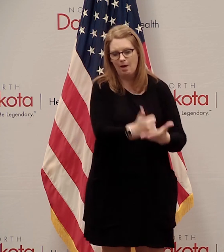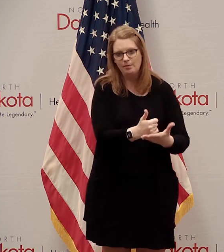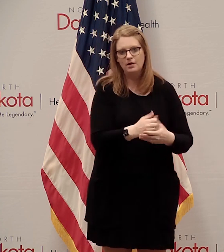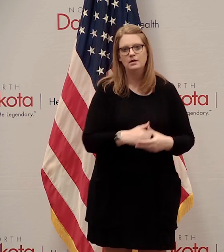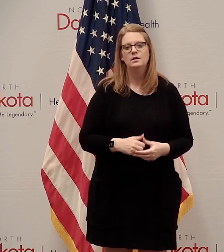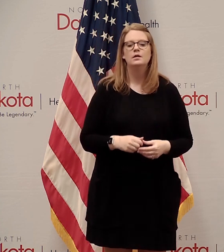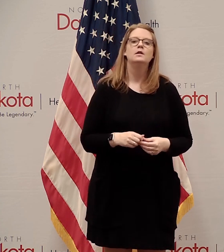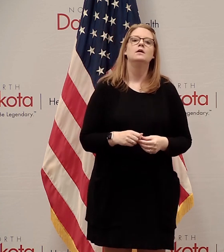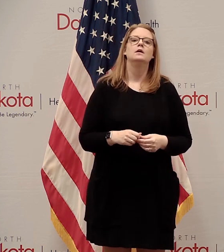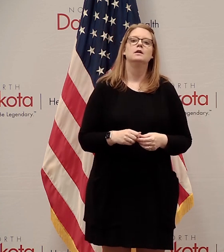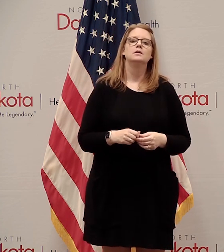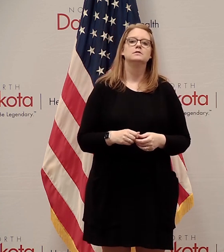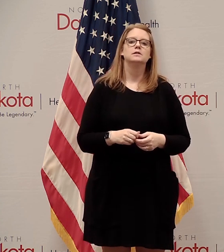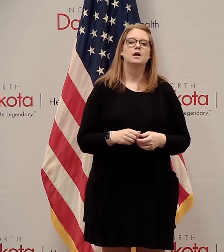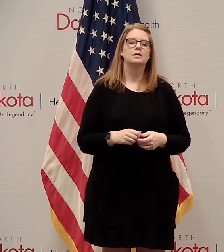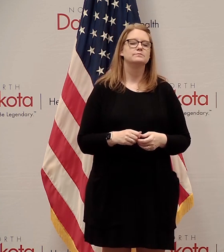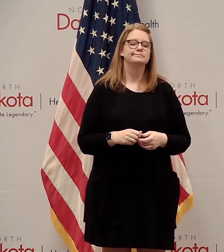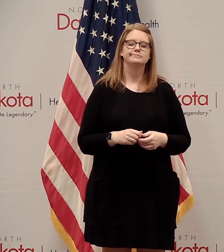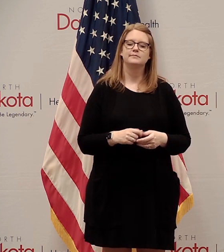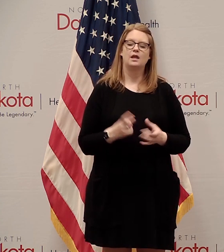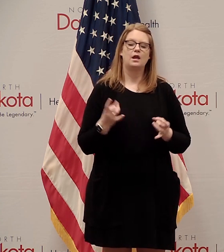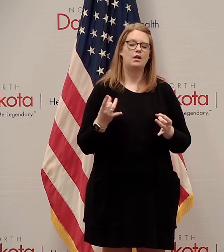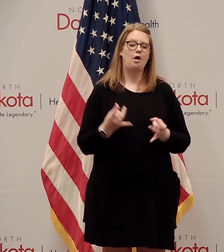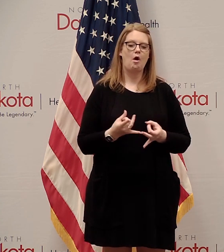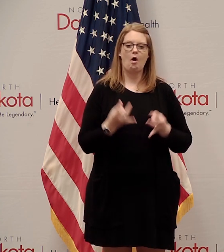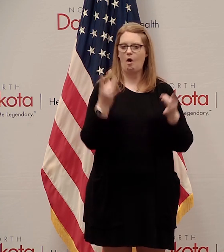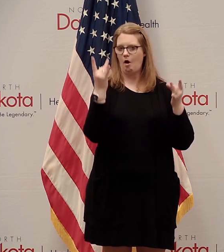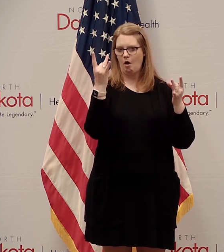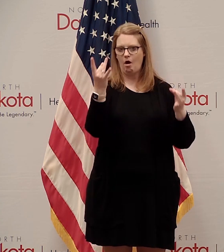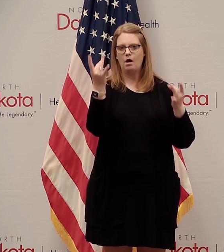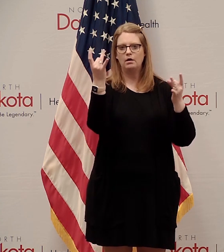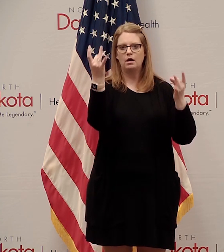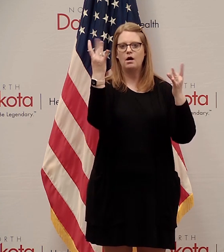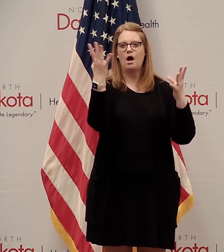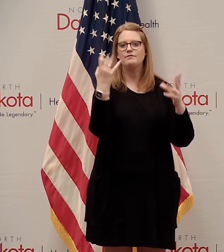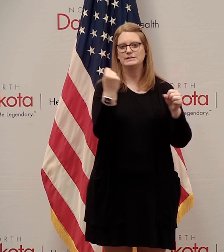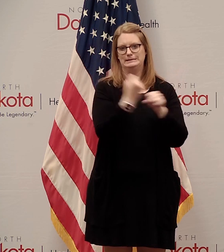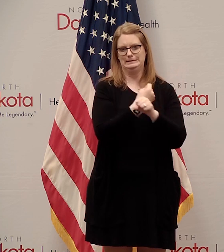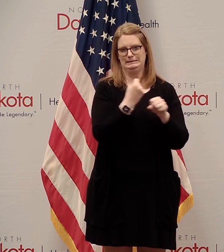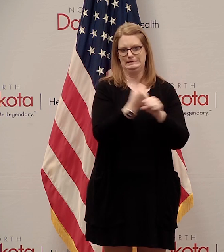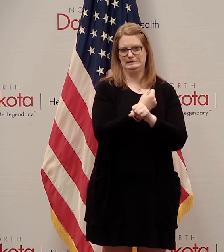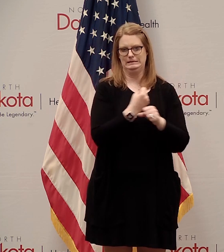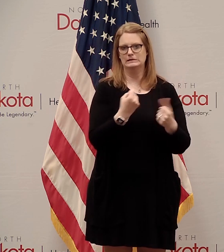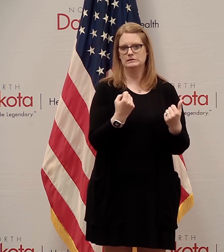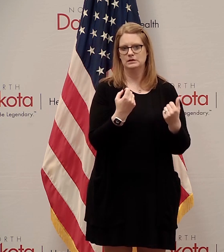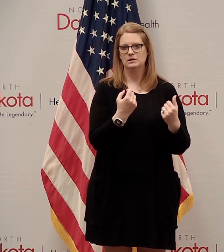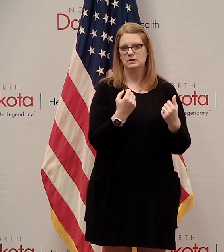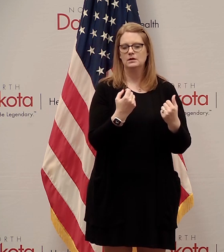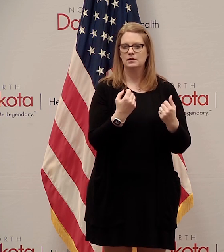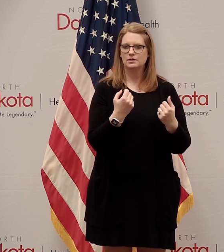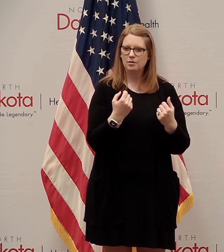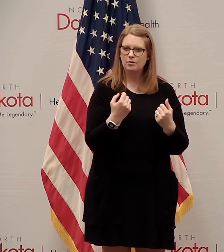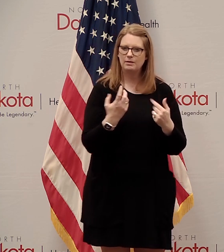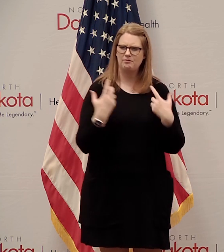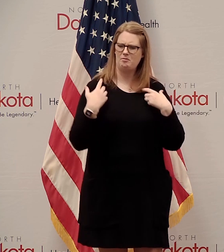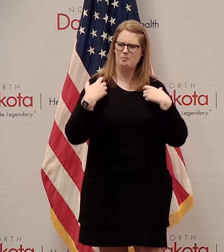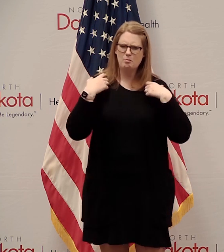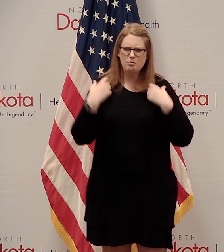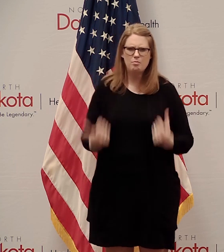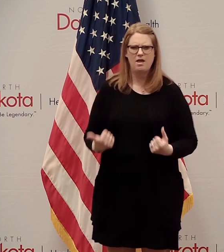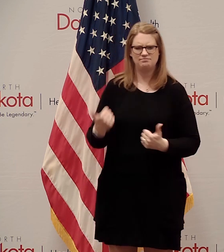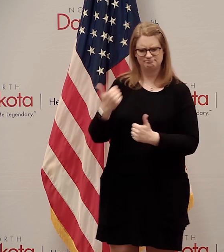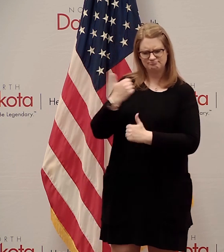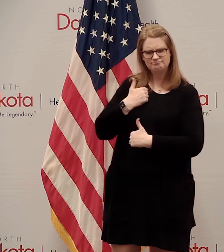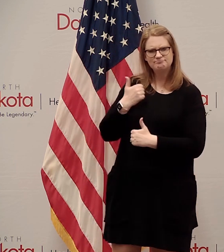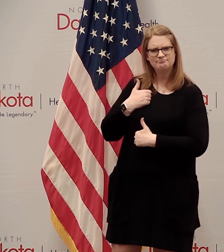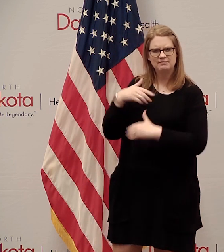One of the tragic statistics that I learned after becoming governor when we've got brave soldiers serving